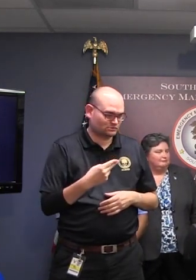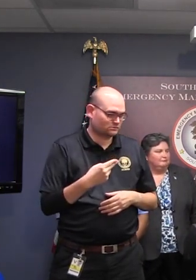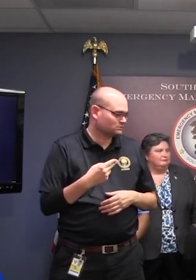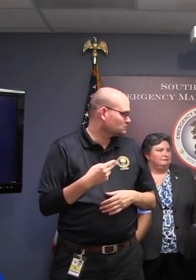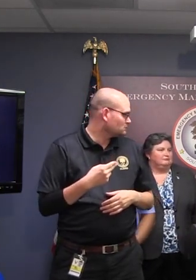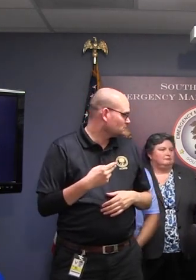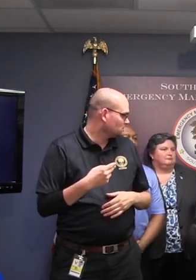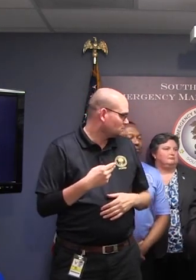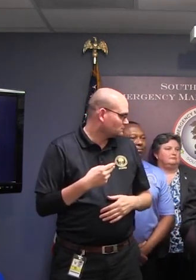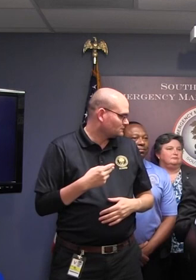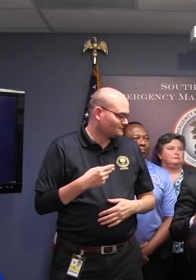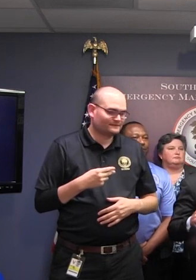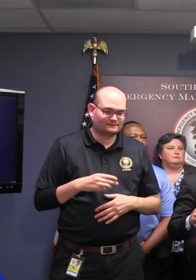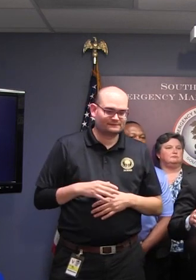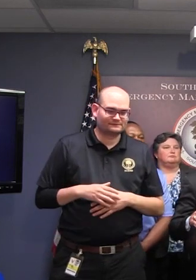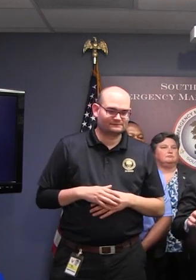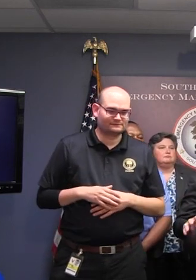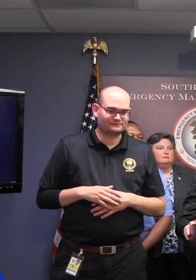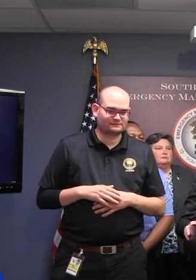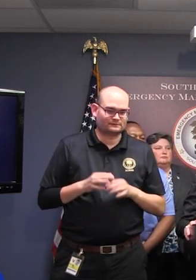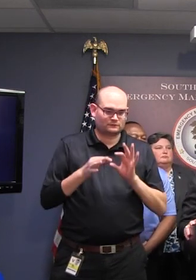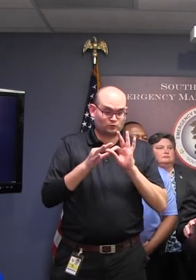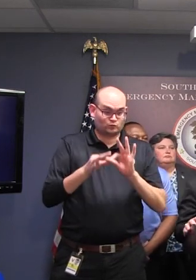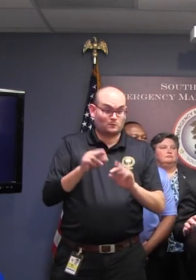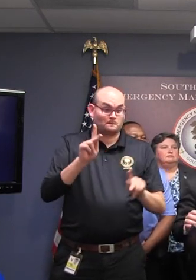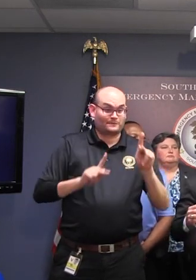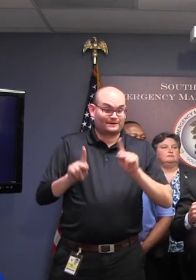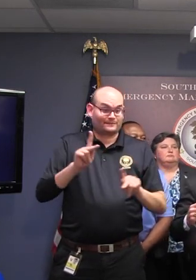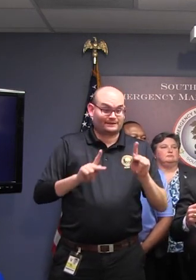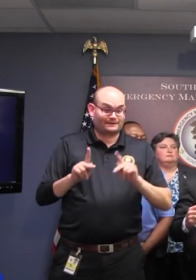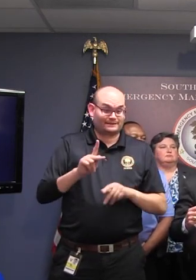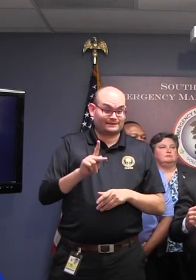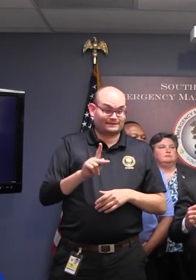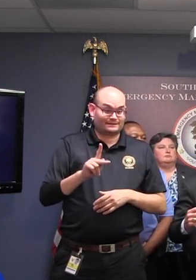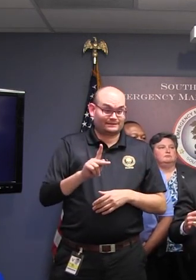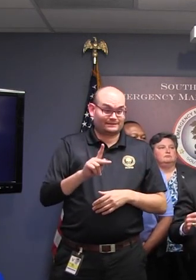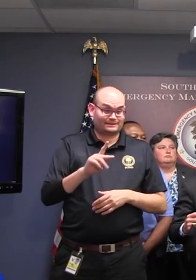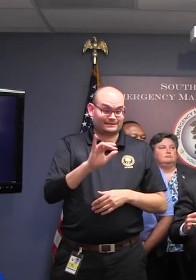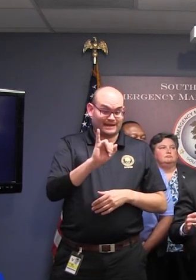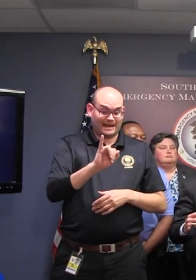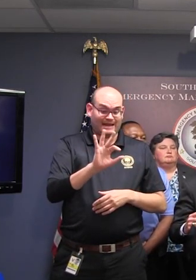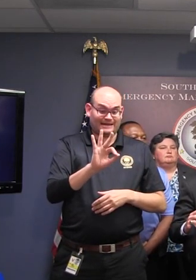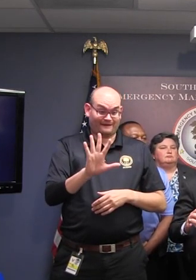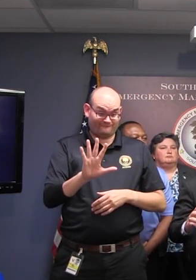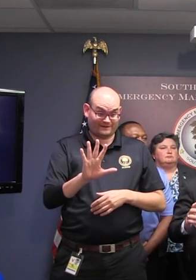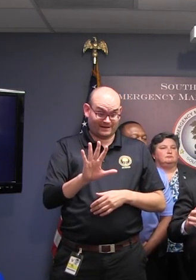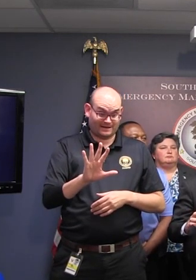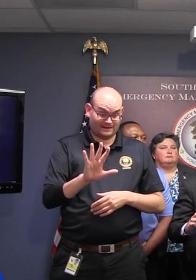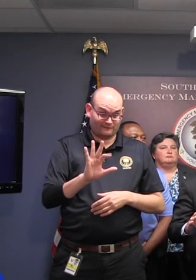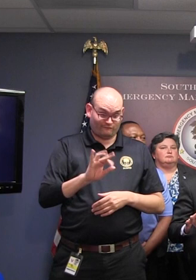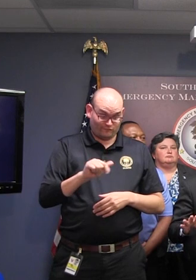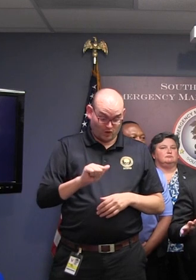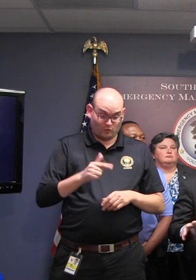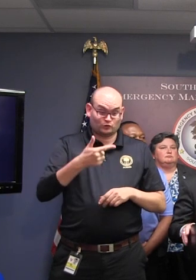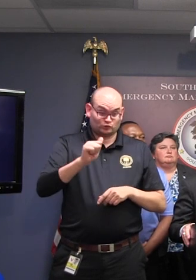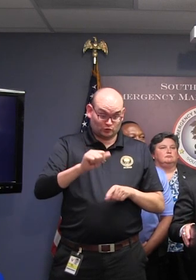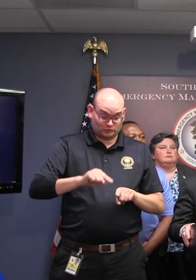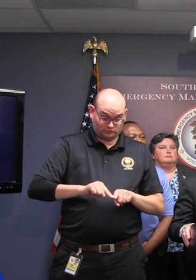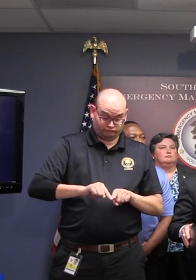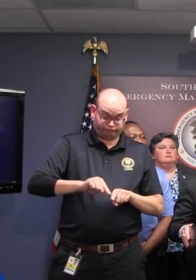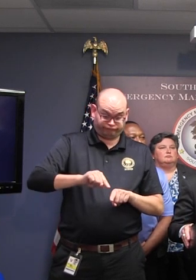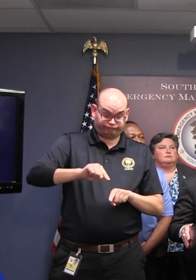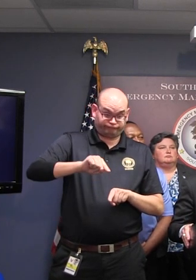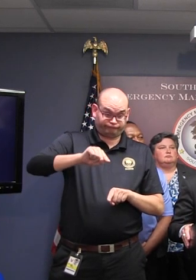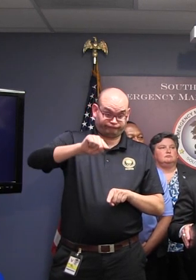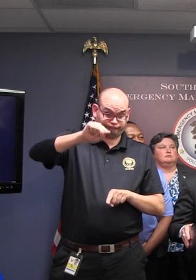Yeah, just in regard to those folks that are on I-95, particularly those evacuees from Florida and Georgia, there is availability throughout most